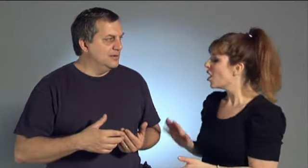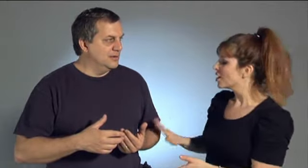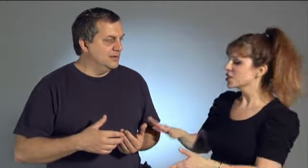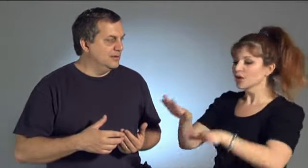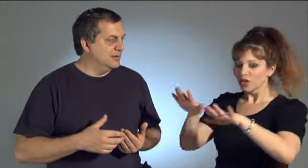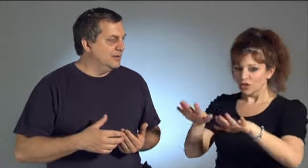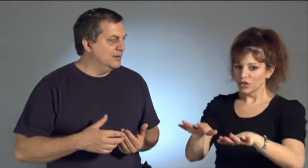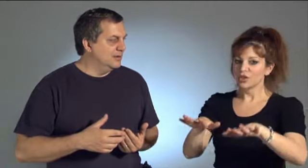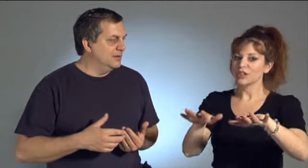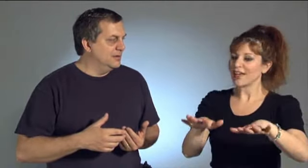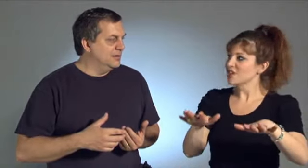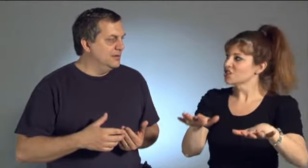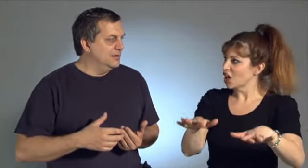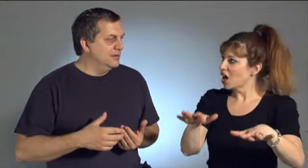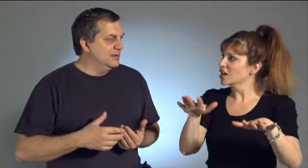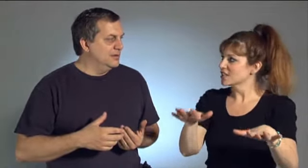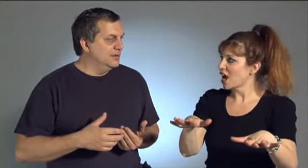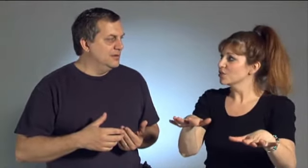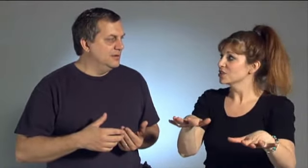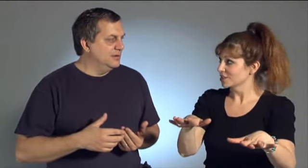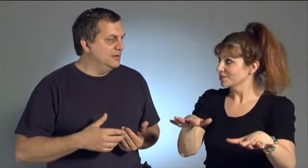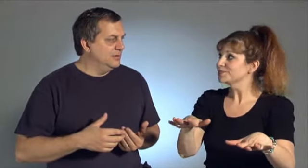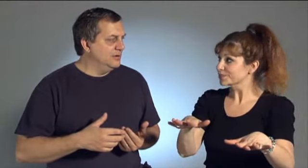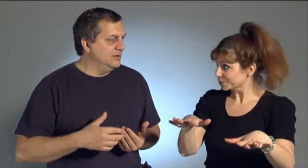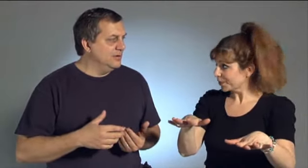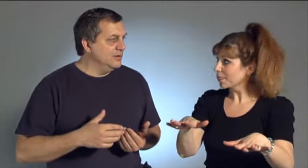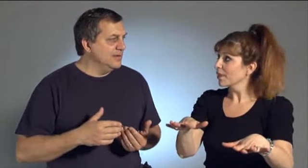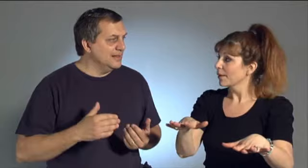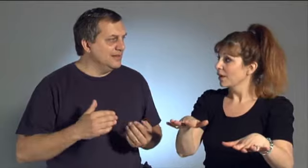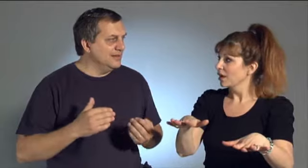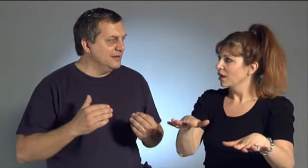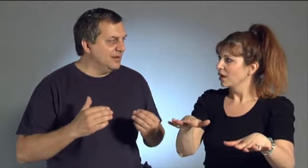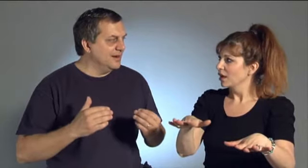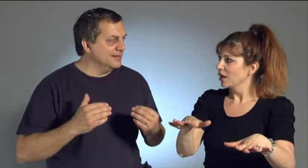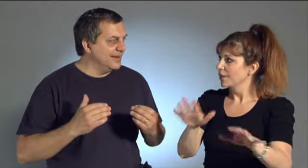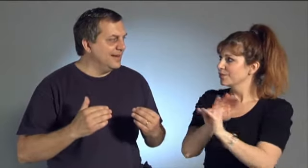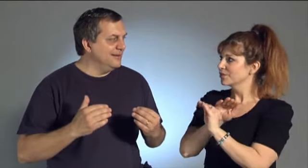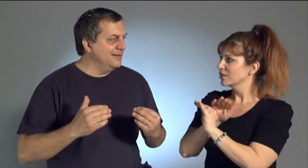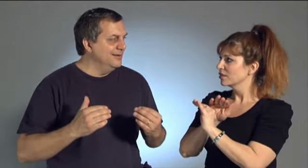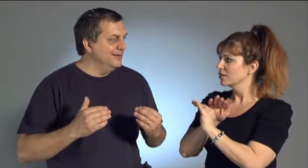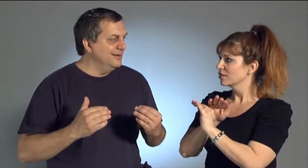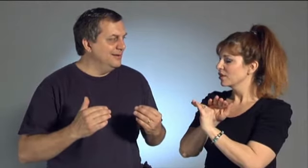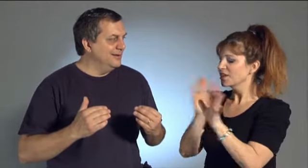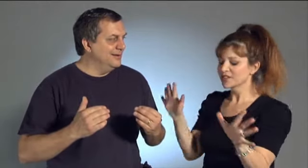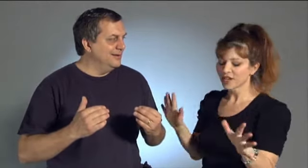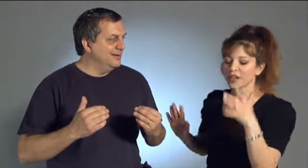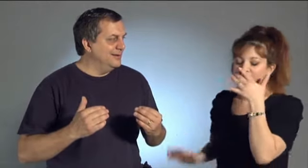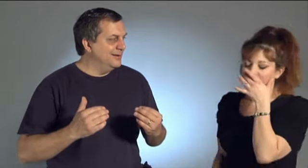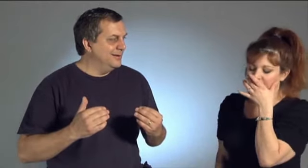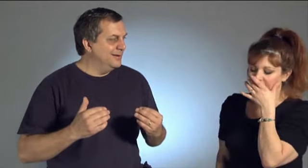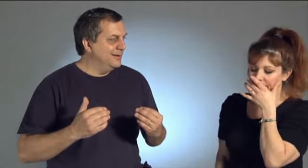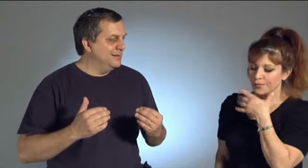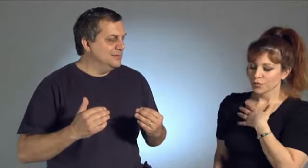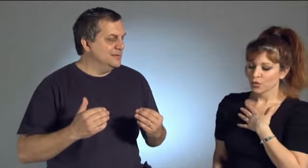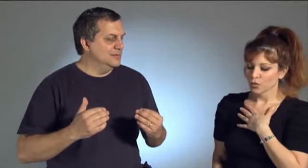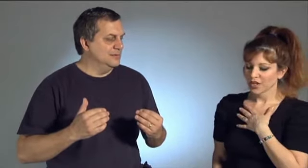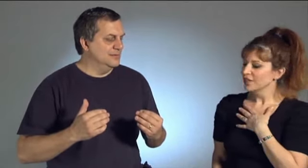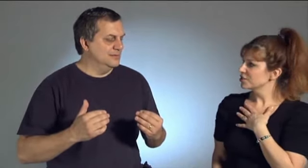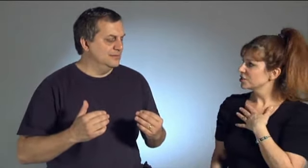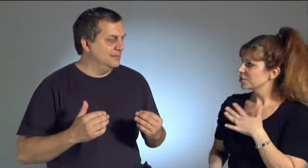Alright, so who let the dogs out? Who let the dogs out? Oh, that sucked. Um, we're going to have to do a